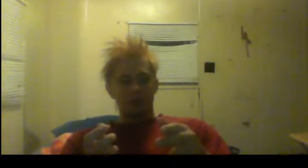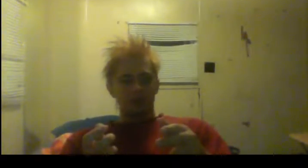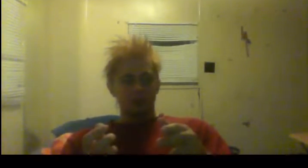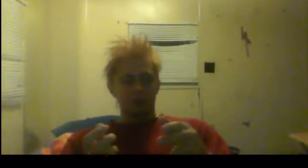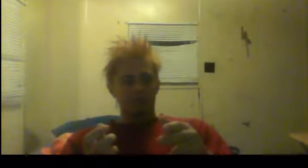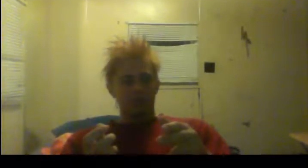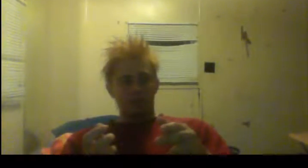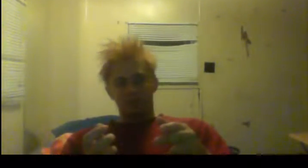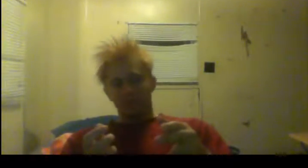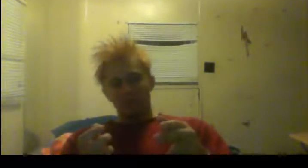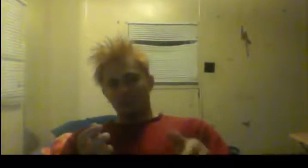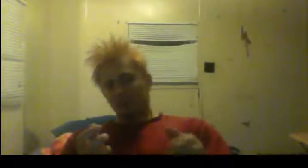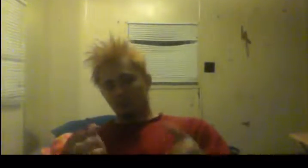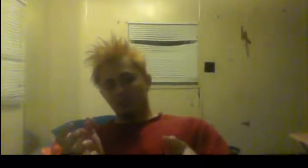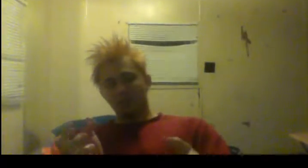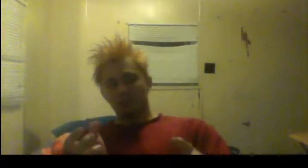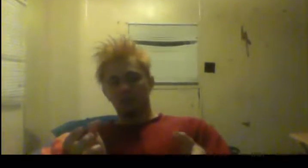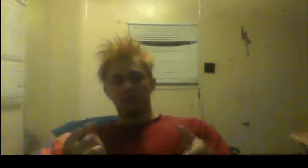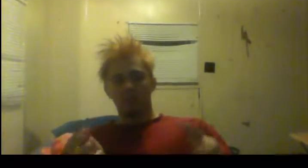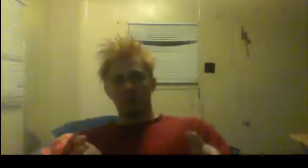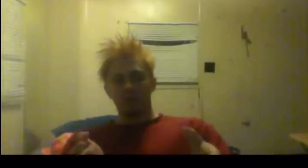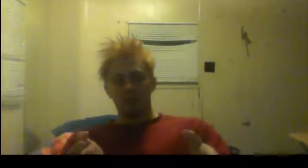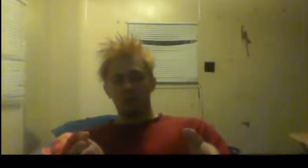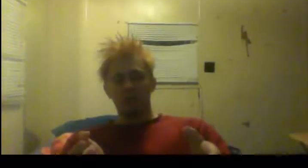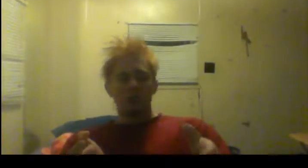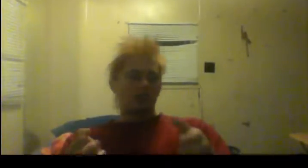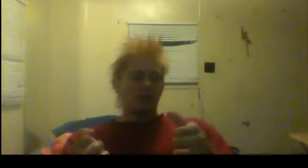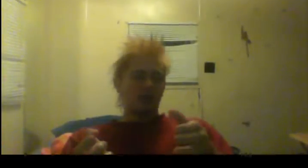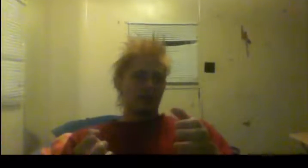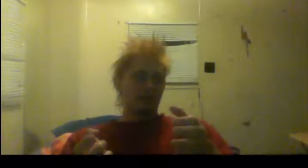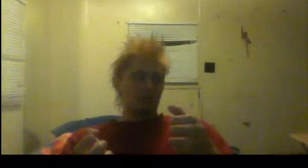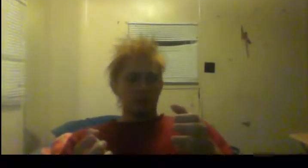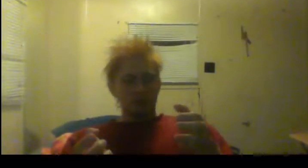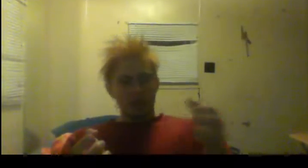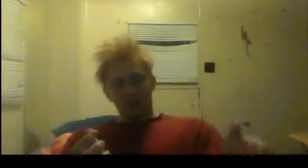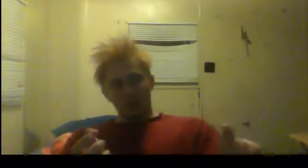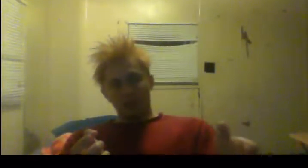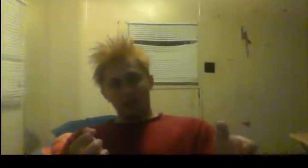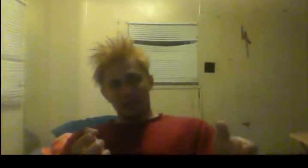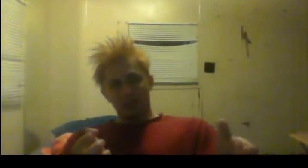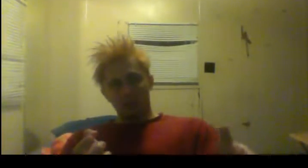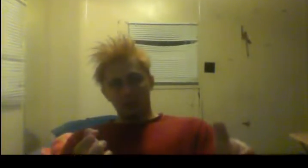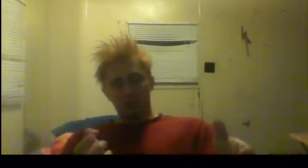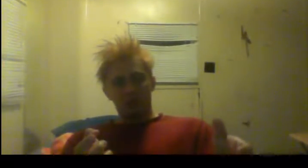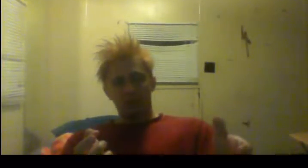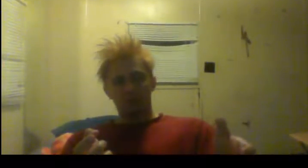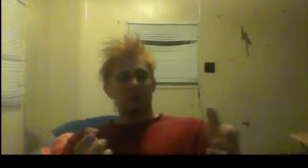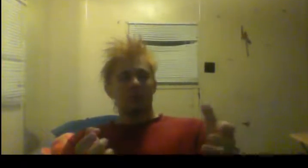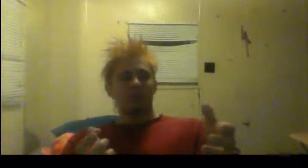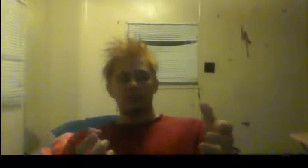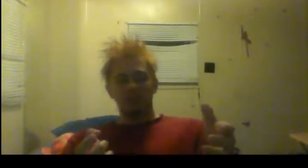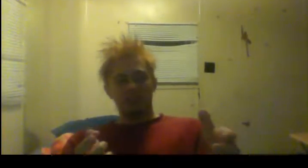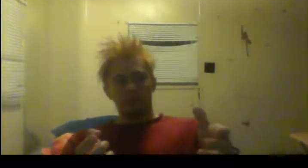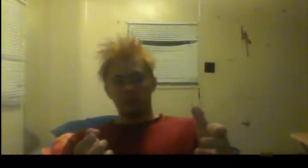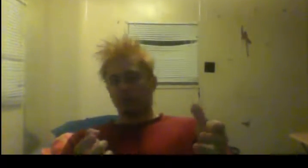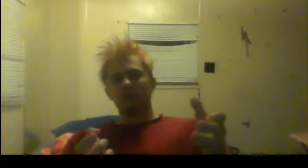Just take bits and pieces from what I tell you and, you know, try to apply it to your own routine and see if it works. If